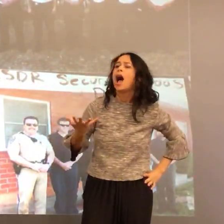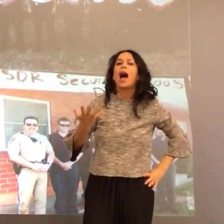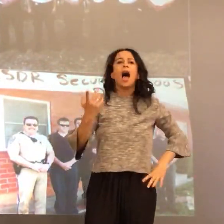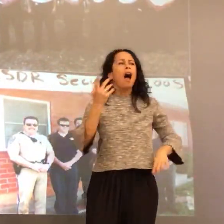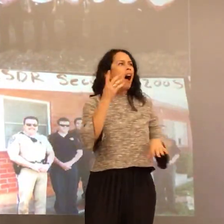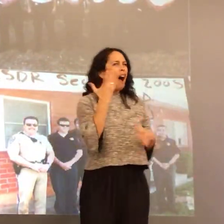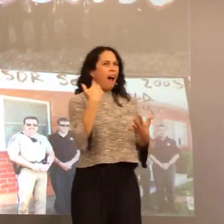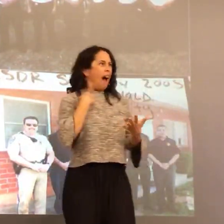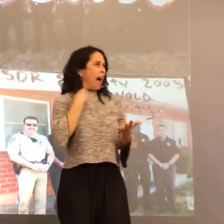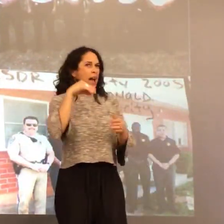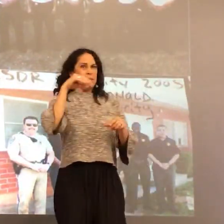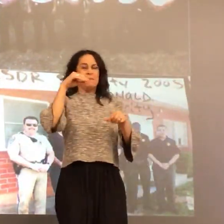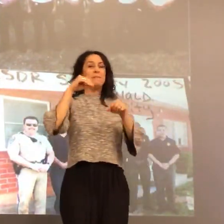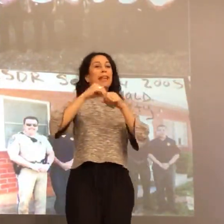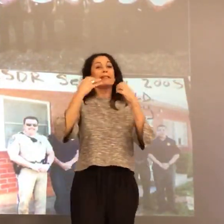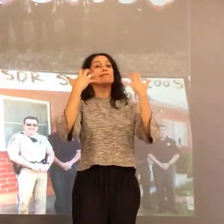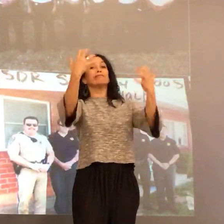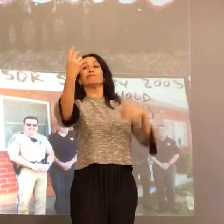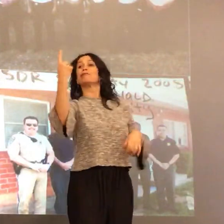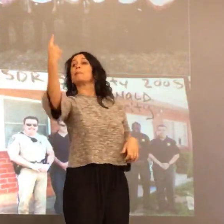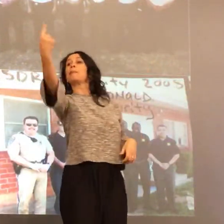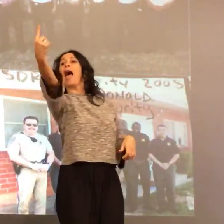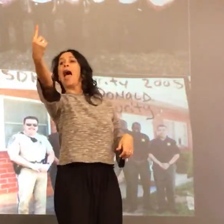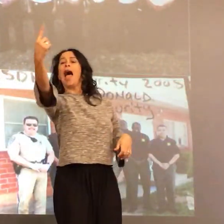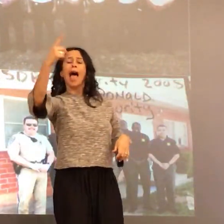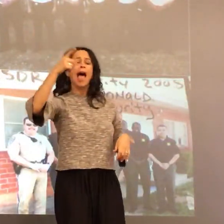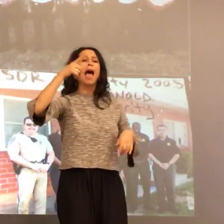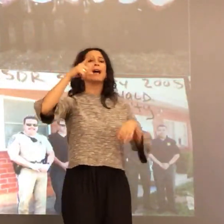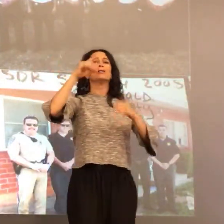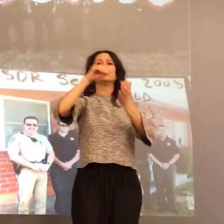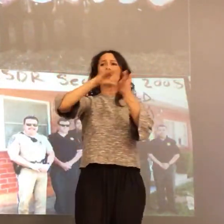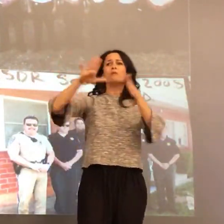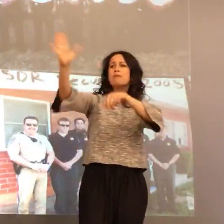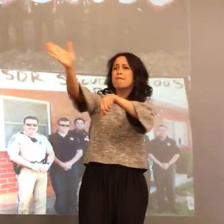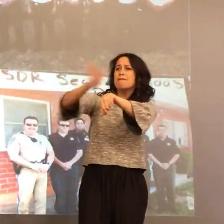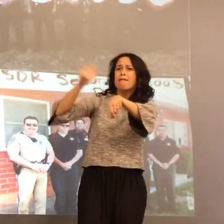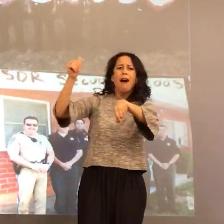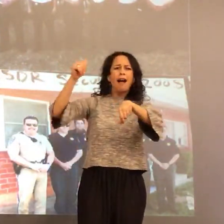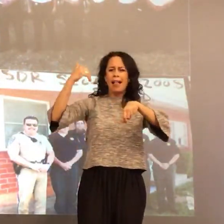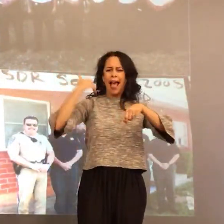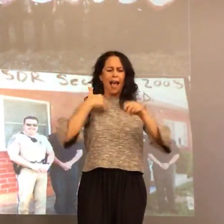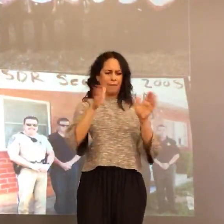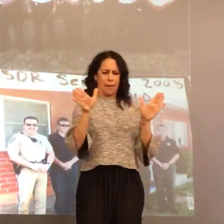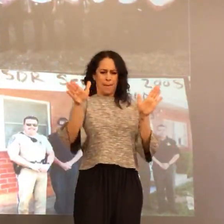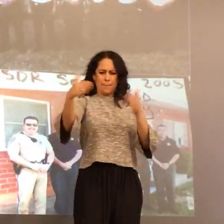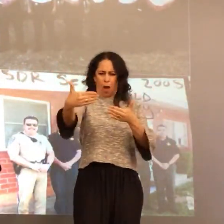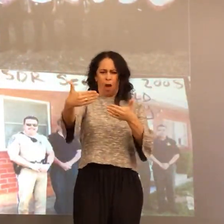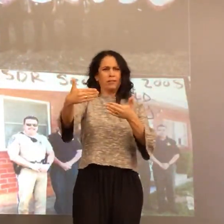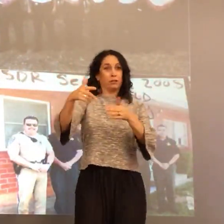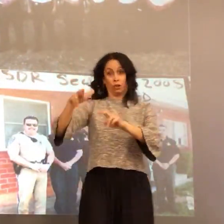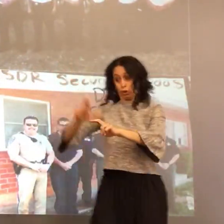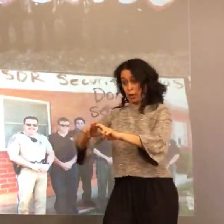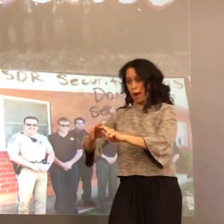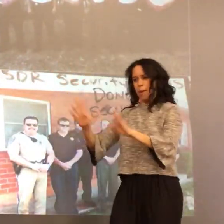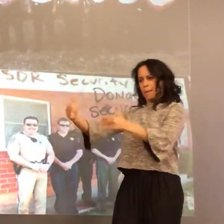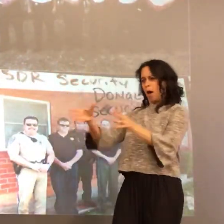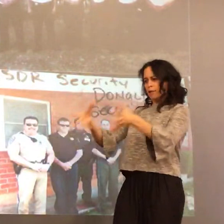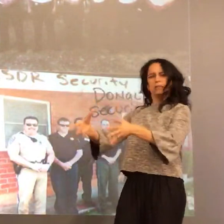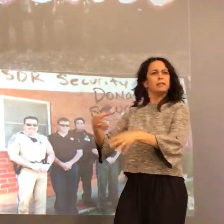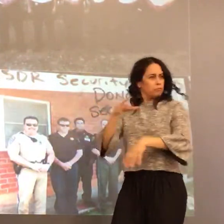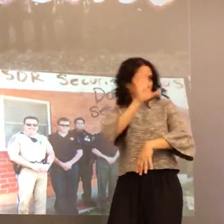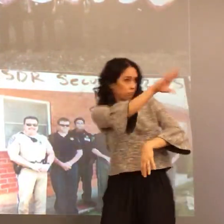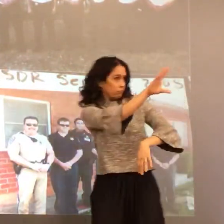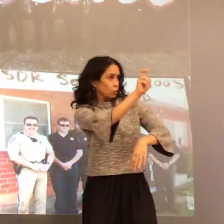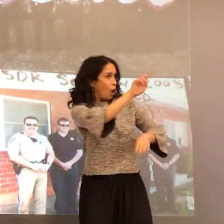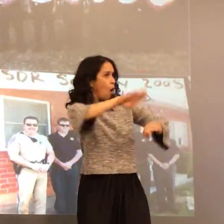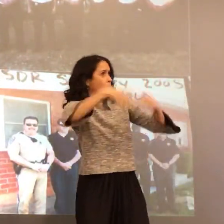I'm standing in the back and they called me up to the stage and on the stage, there's a, like a box on the chair and they asked me to open it